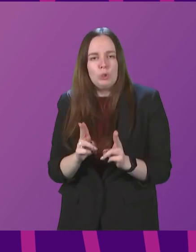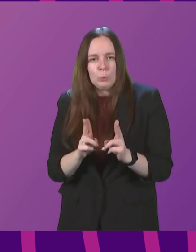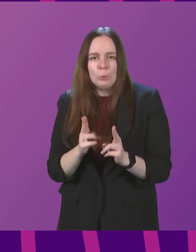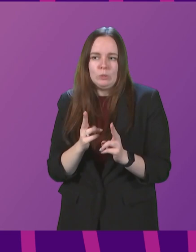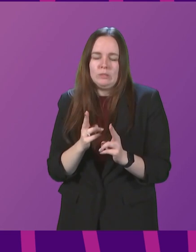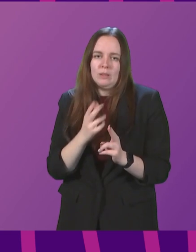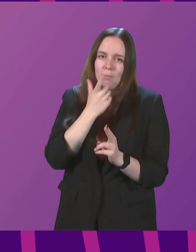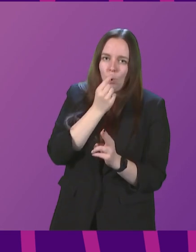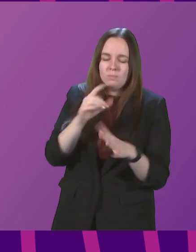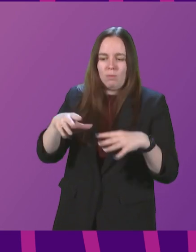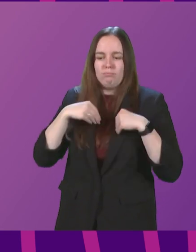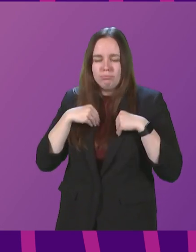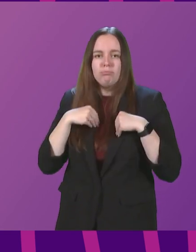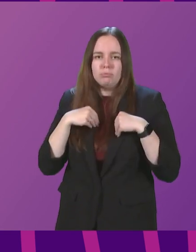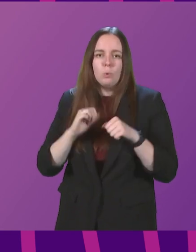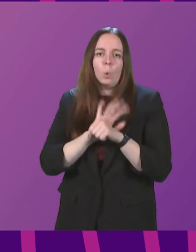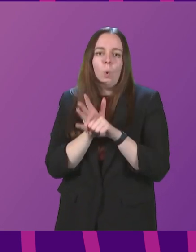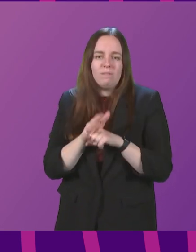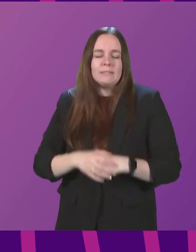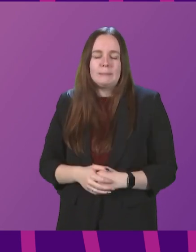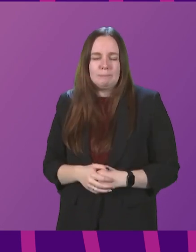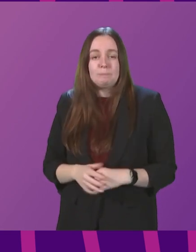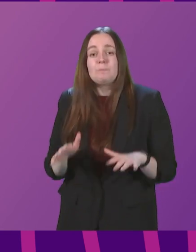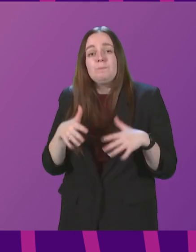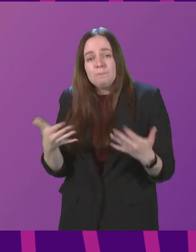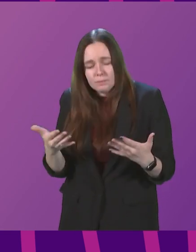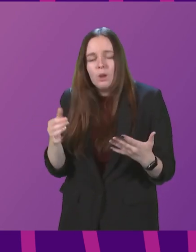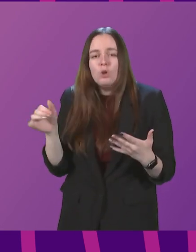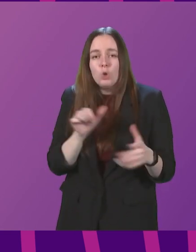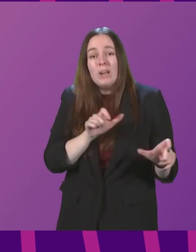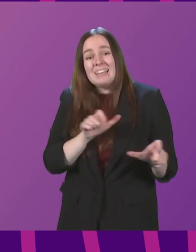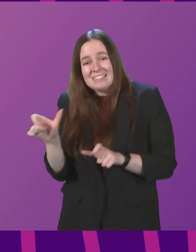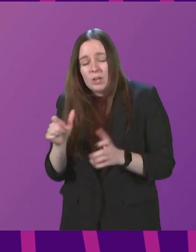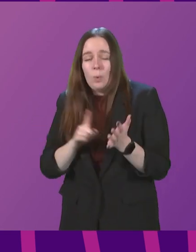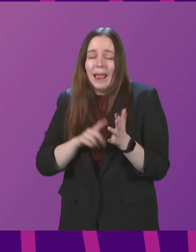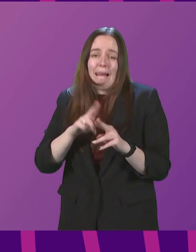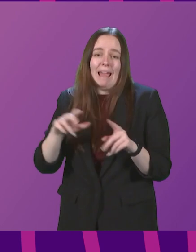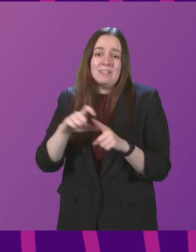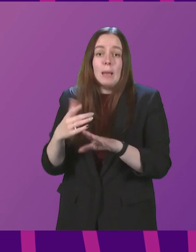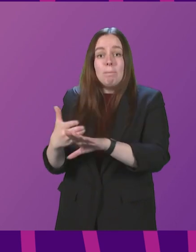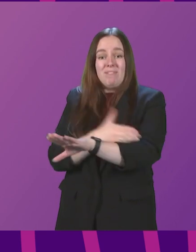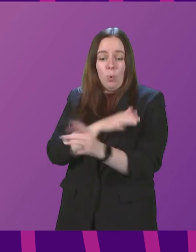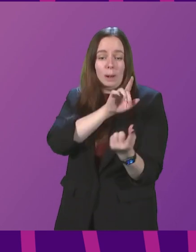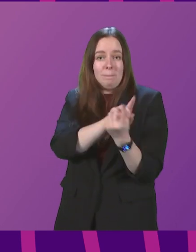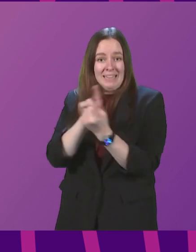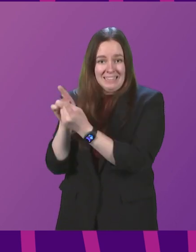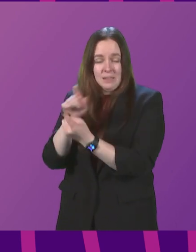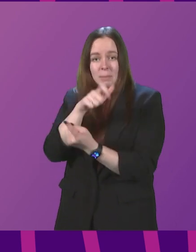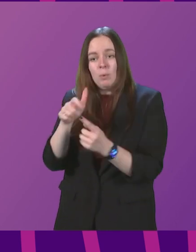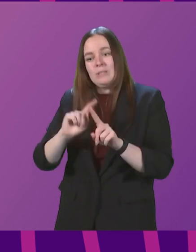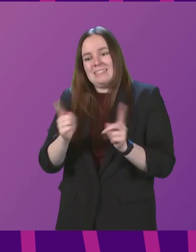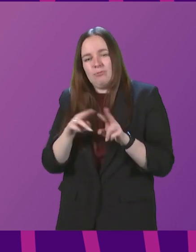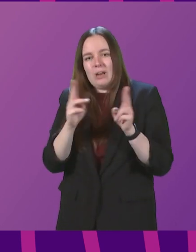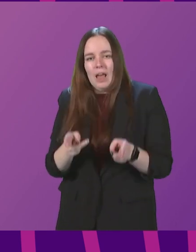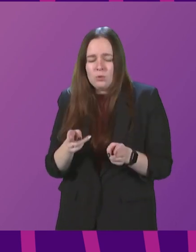of getting infected. And, of course, we should continue to take lateral flow tests before meeting up with people from other